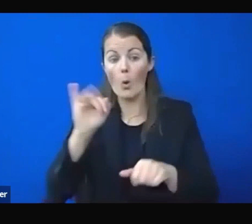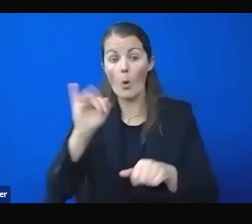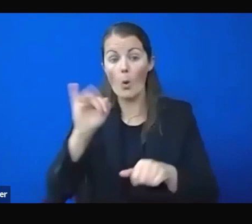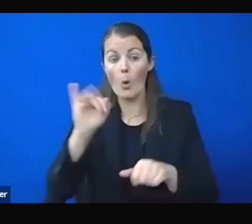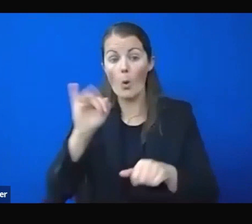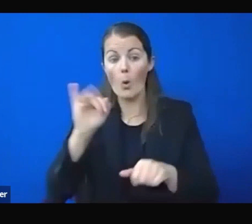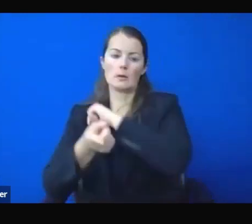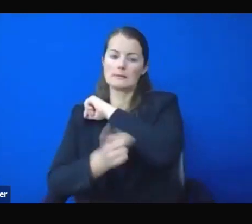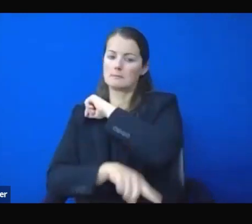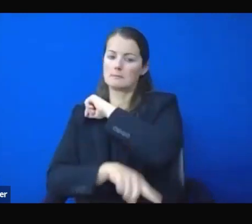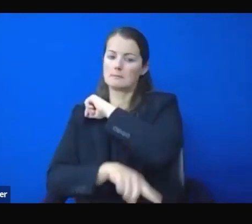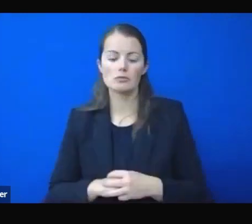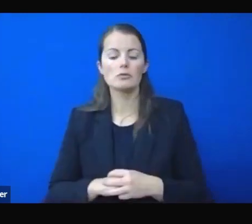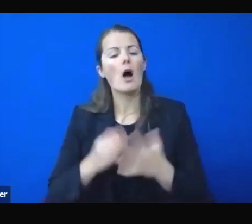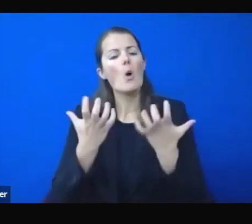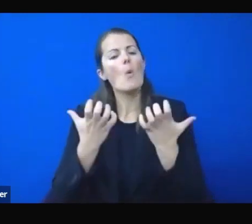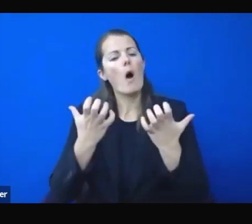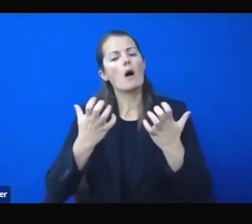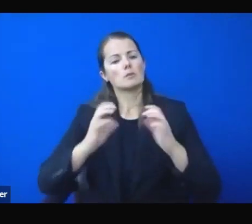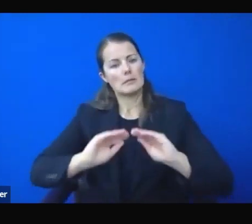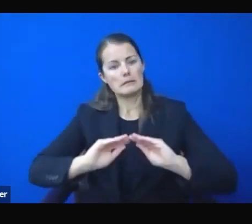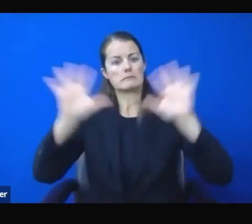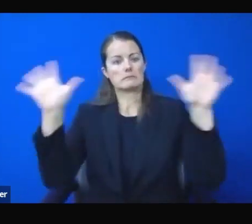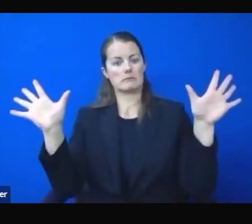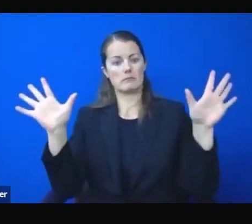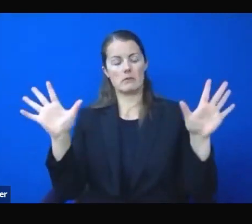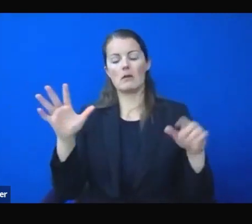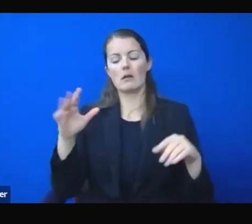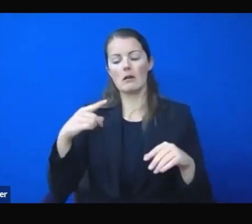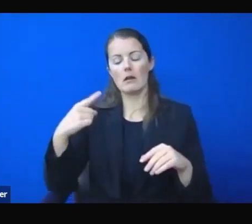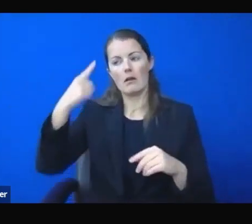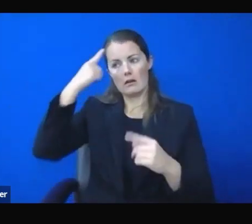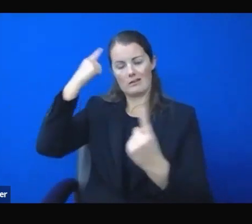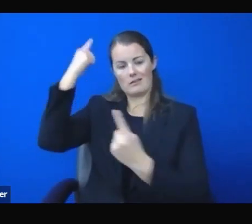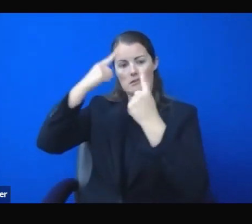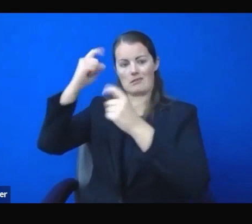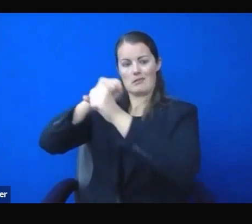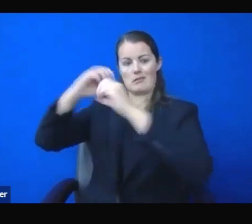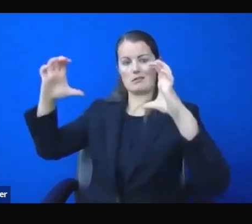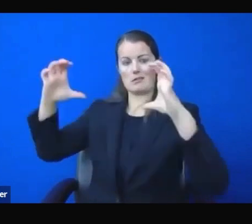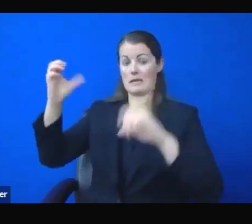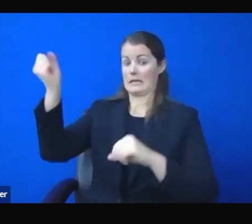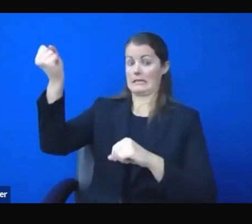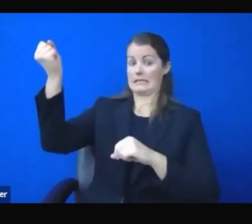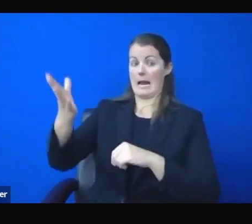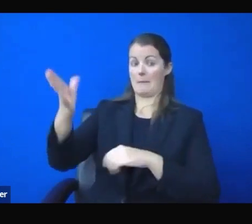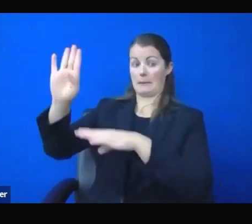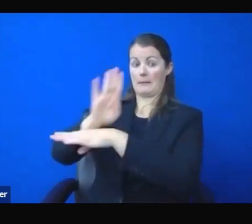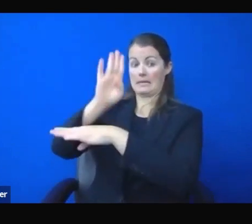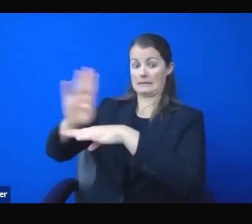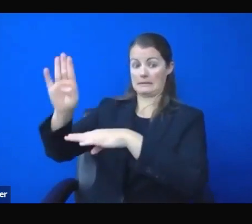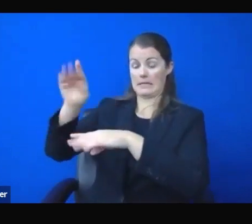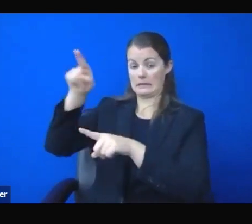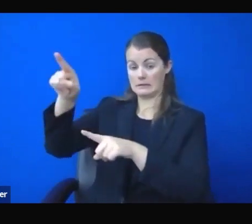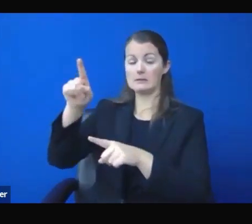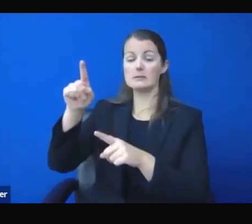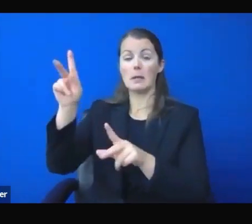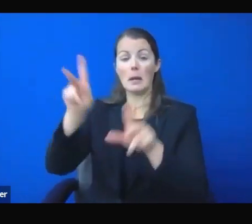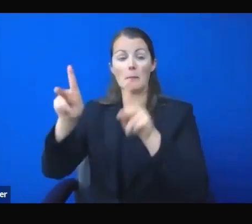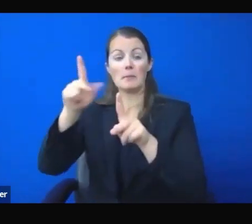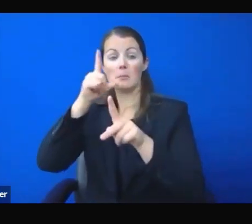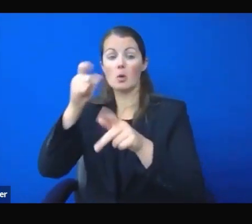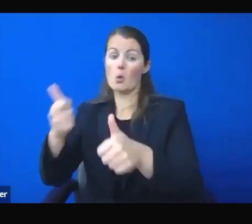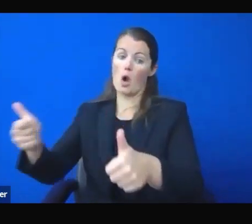When I think of the gaming industry, I'm not losing sleep at night because I'm worried about their stock prices or whether gaming executives